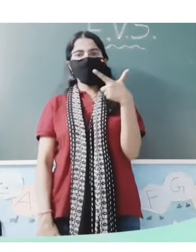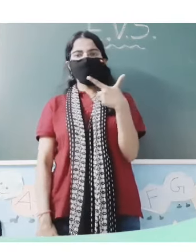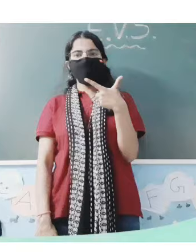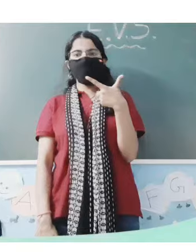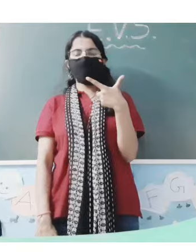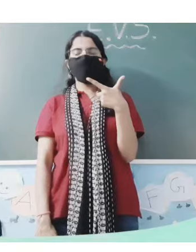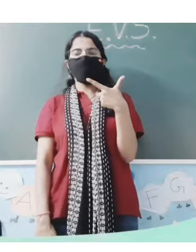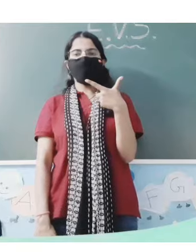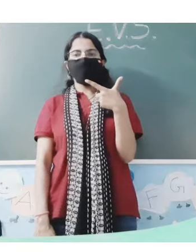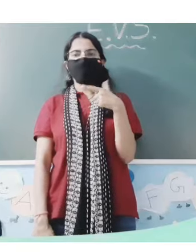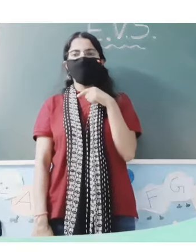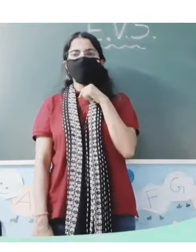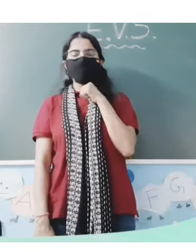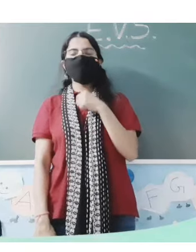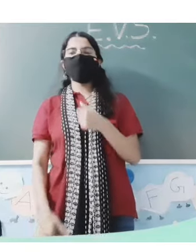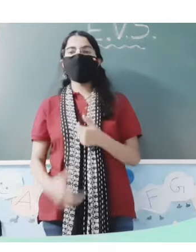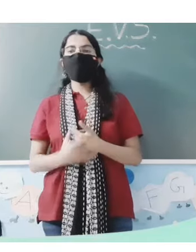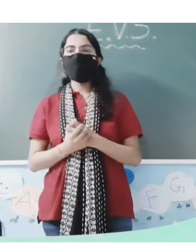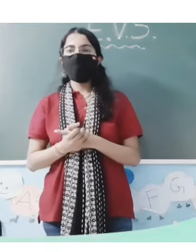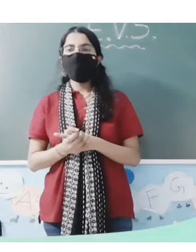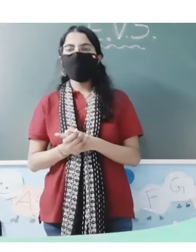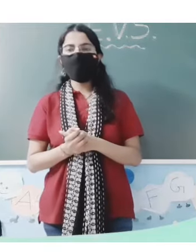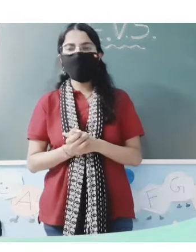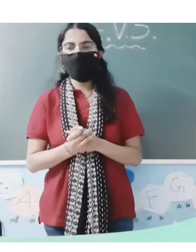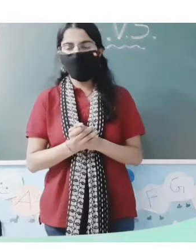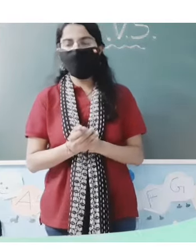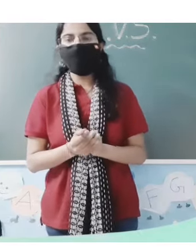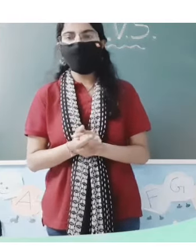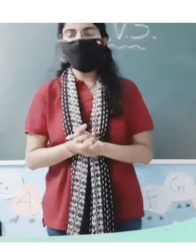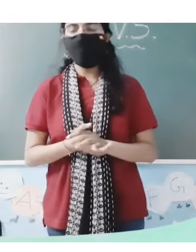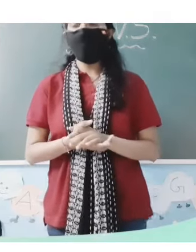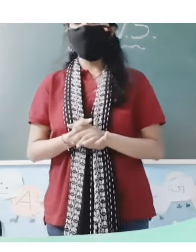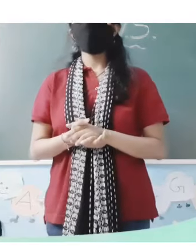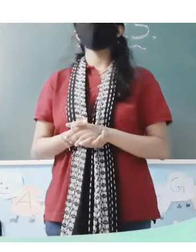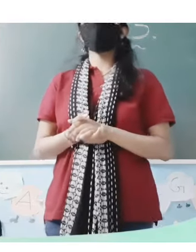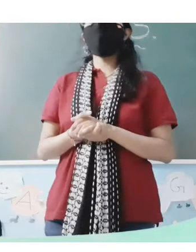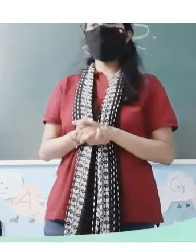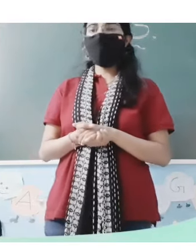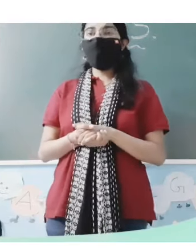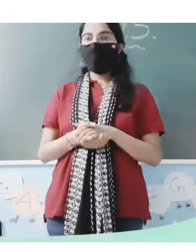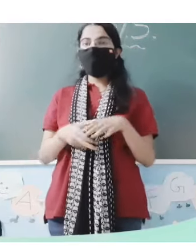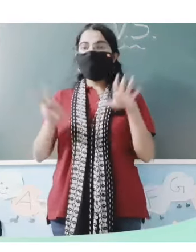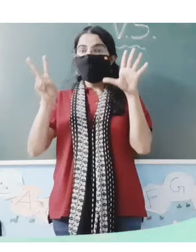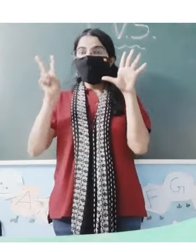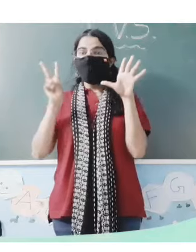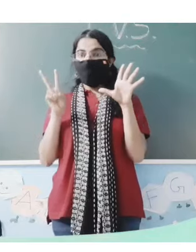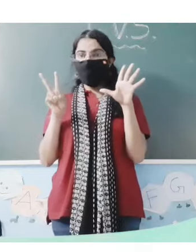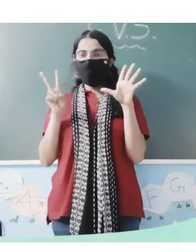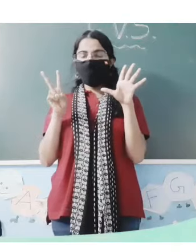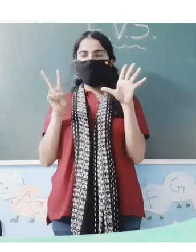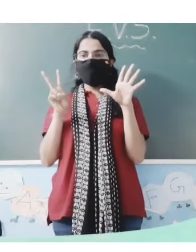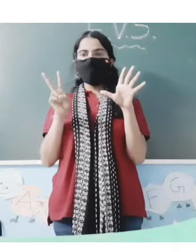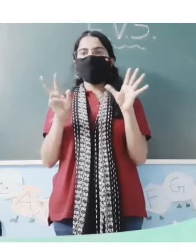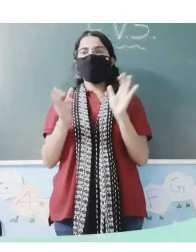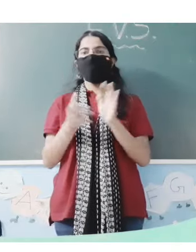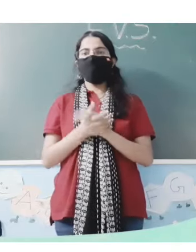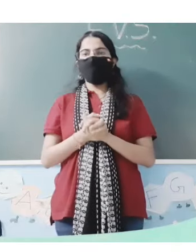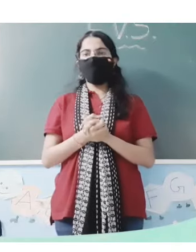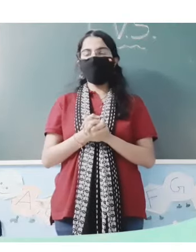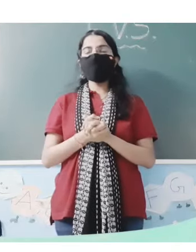These are your month of the year. So there are seven days in a